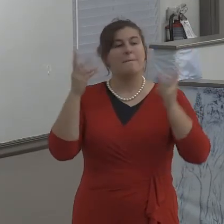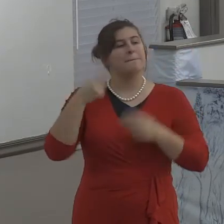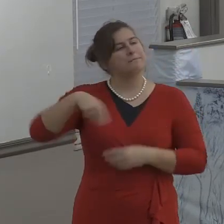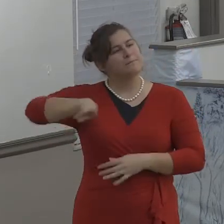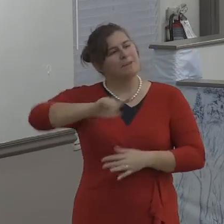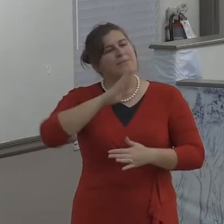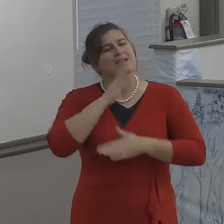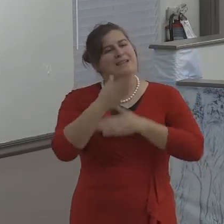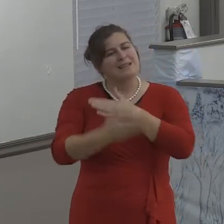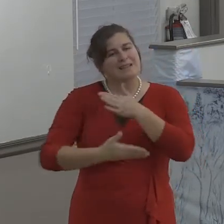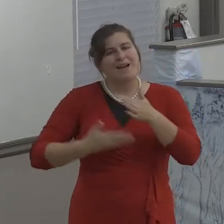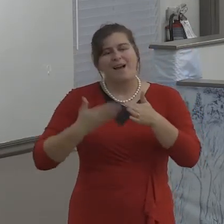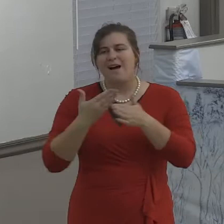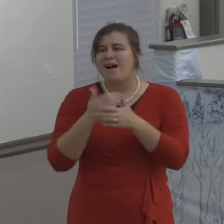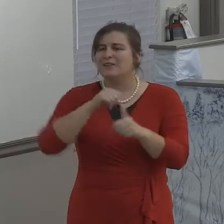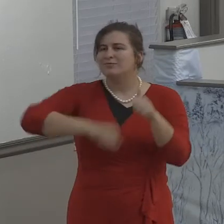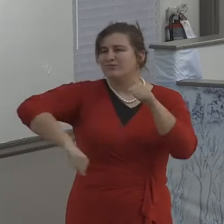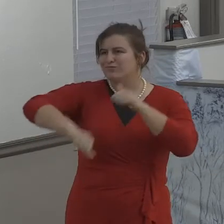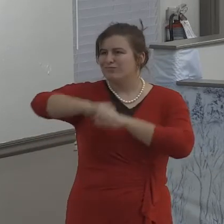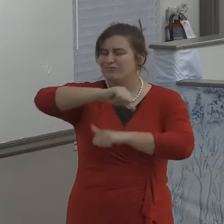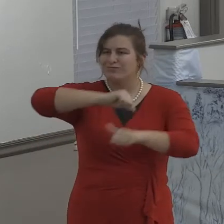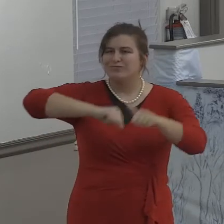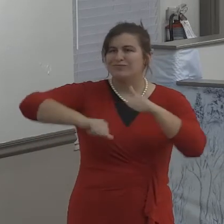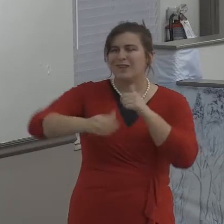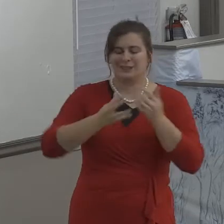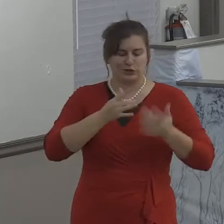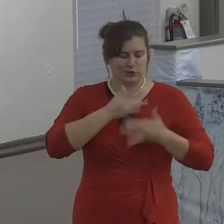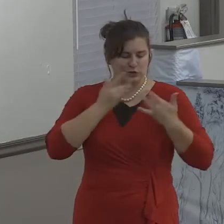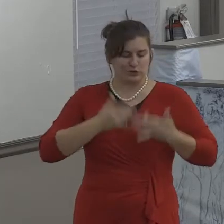Which sin in your life did Jesus not forgive?